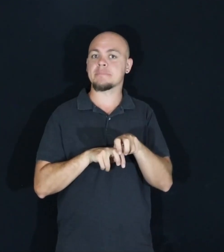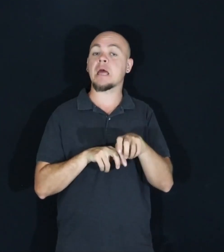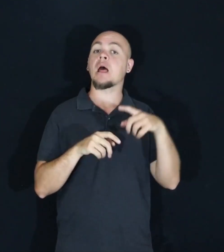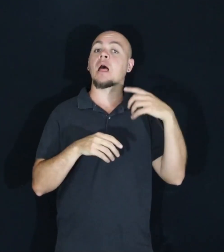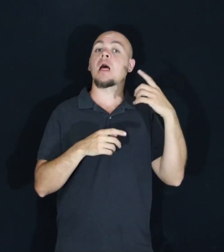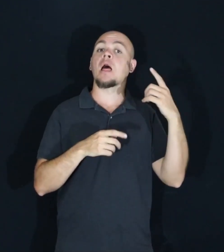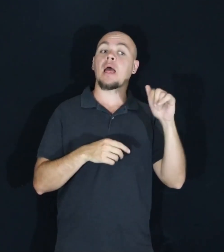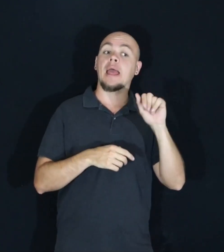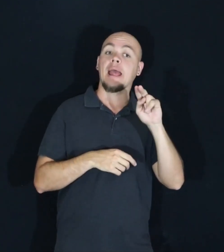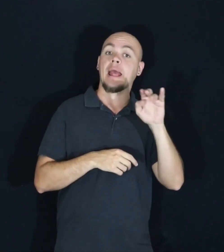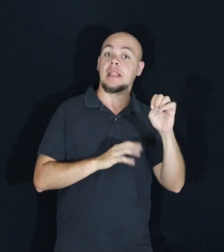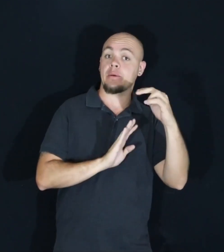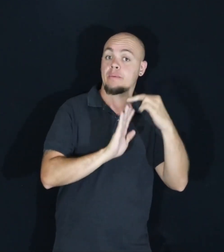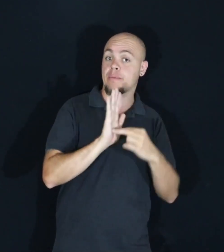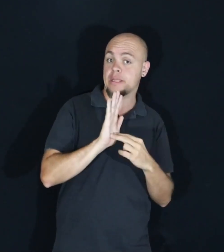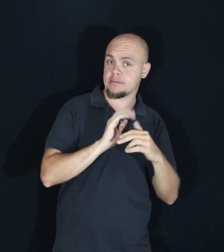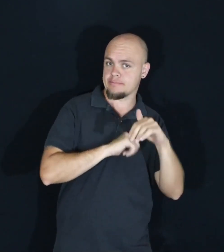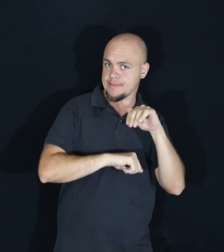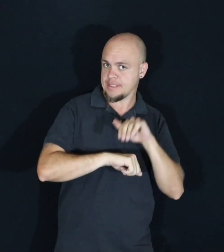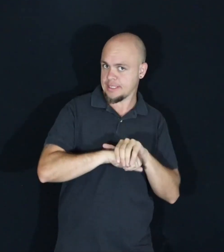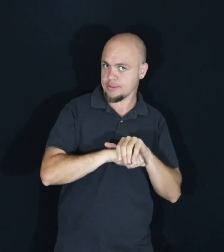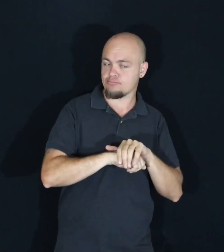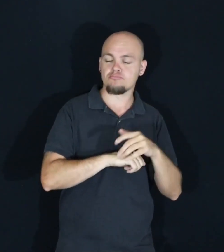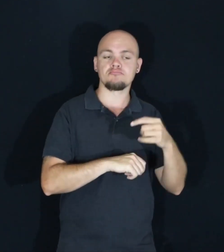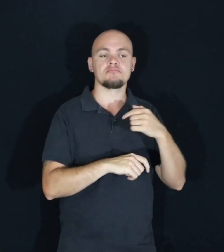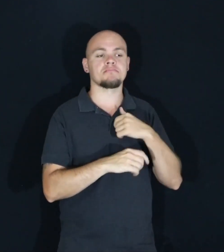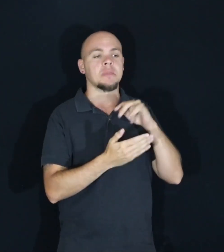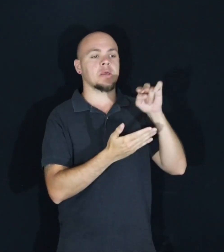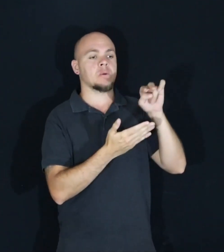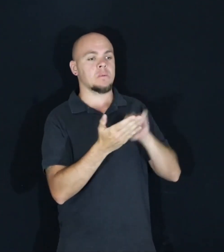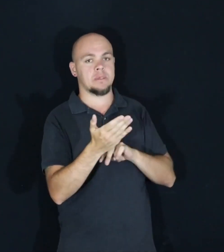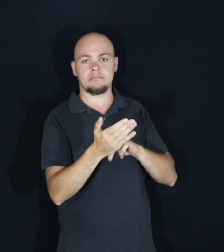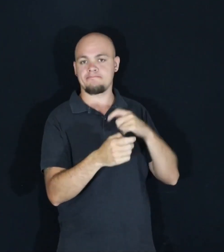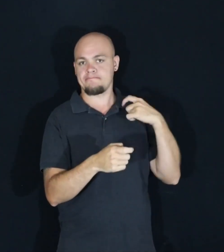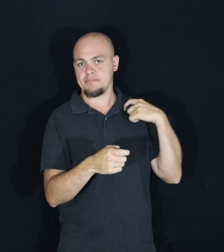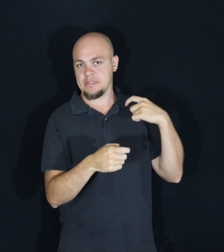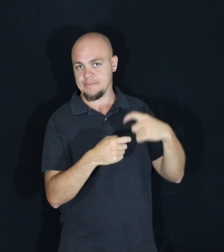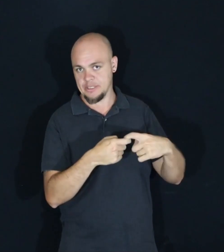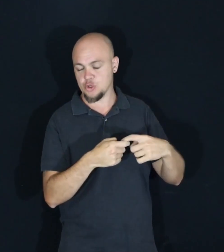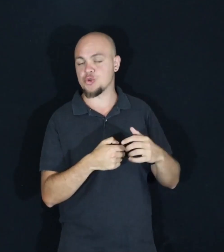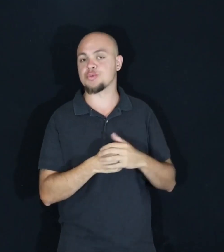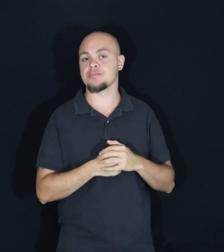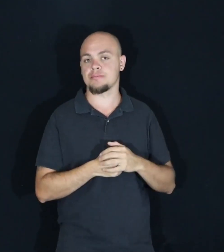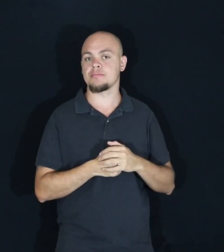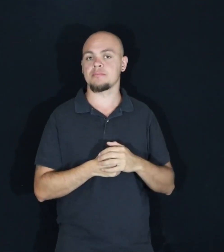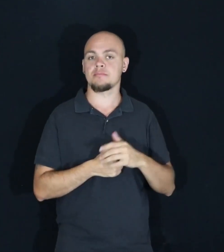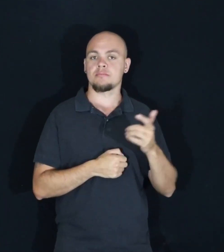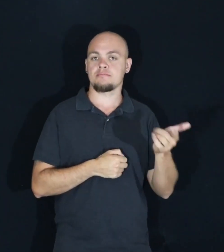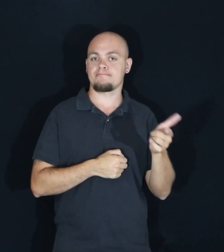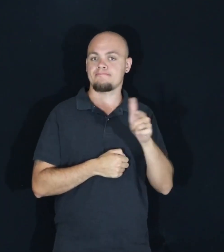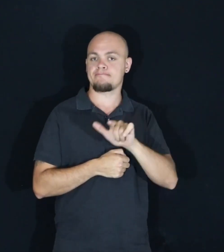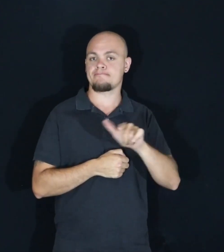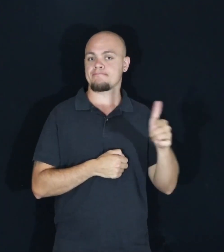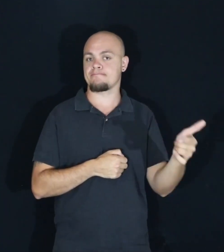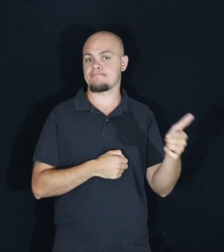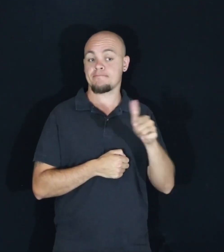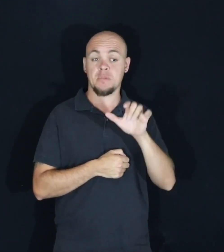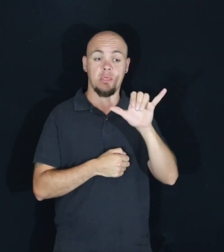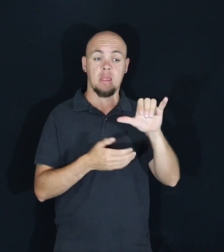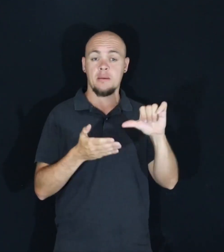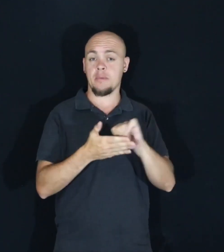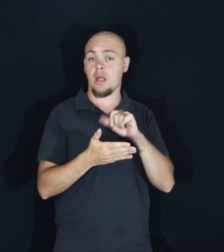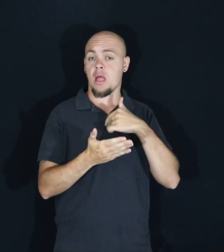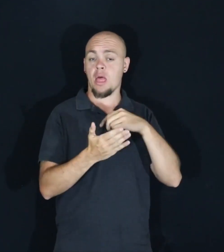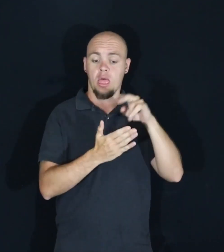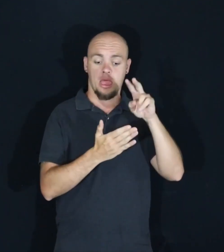Annie would read a page in English of the story. And I would read a page in Spanish. And when it got to me and I read that page,